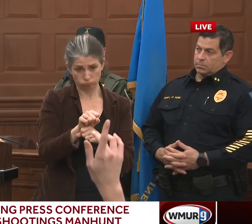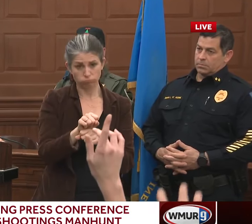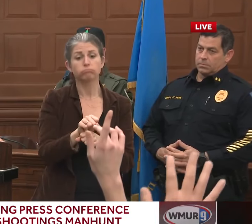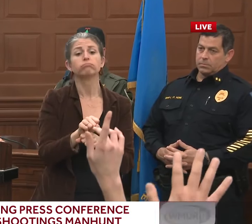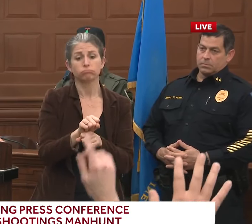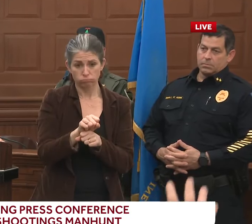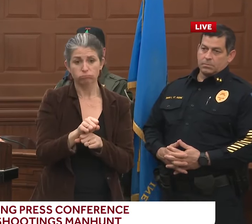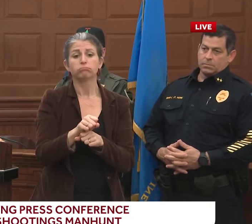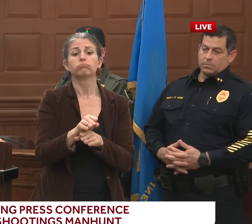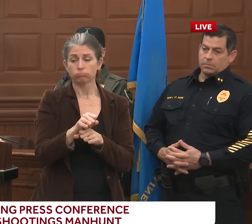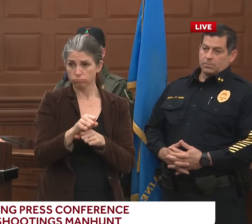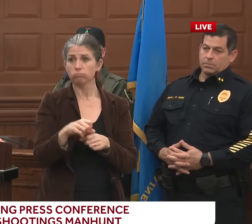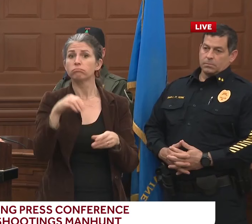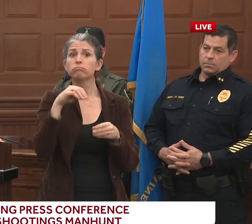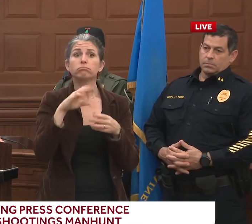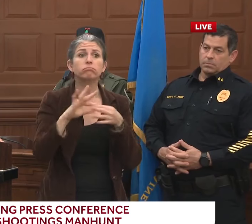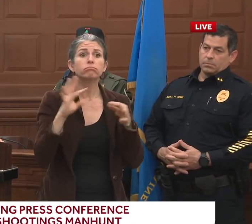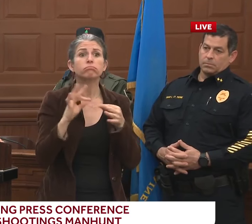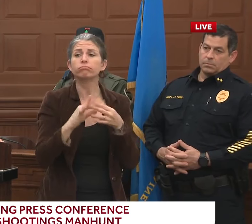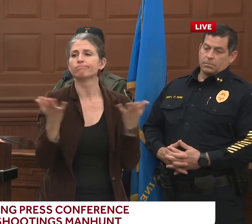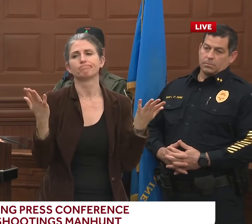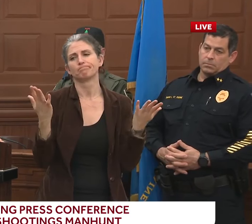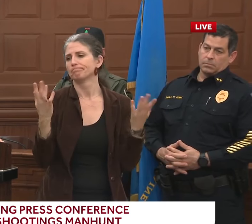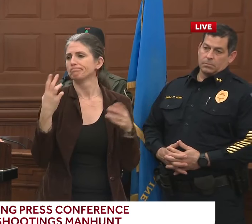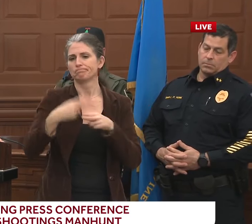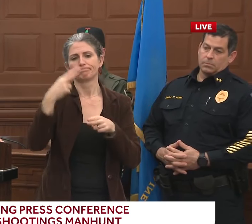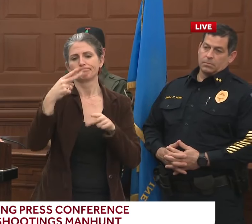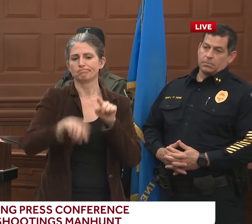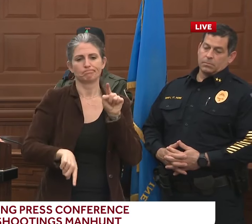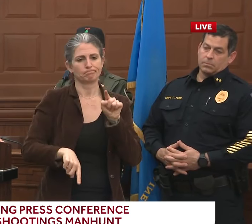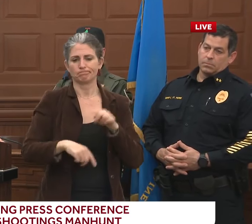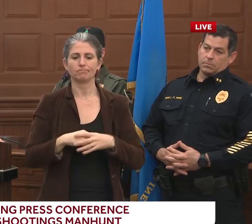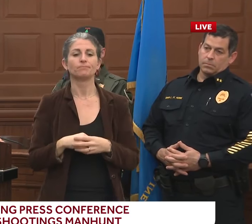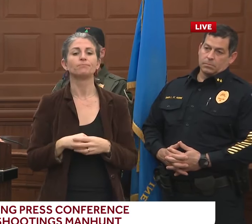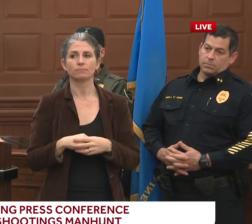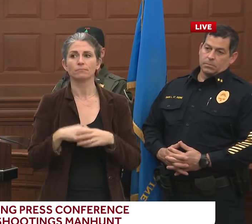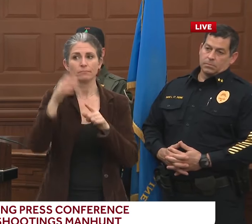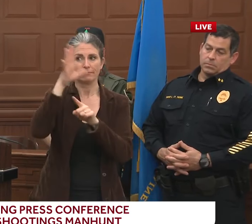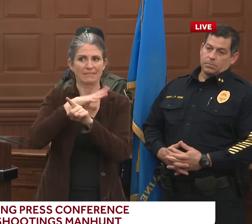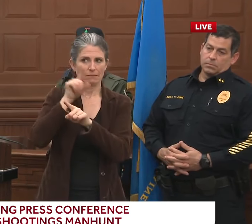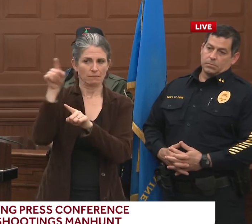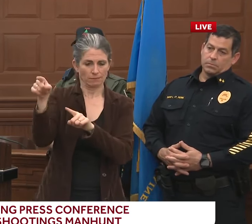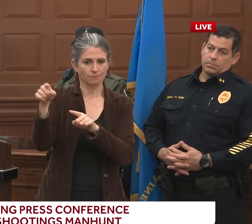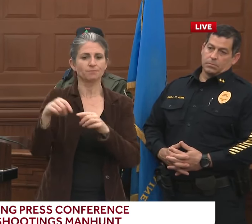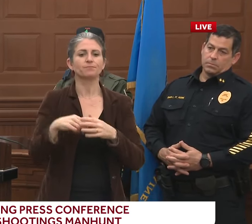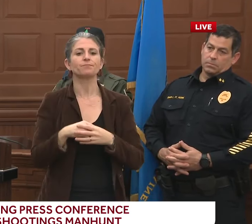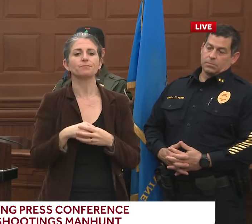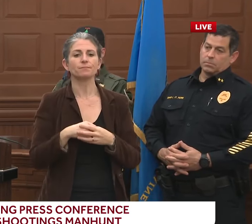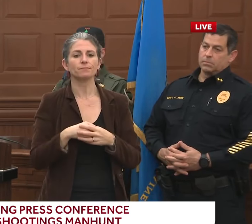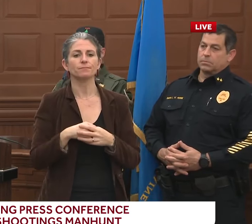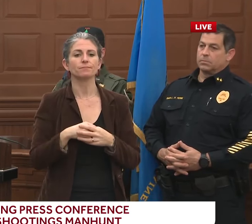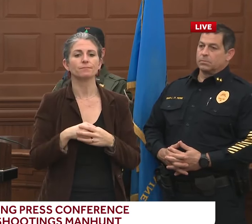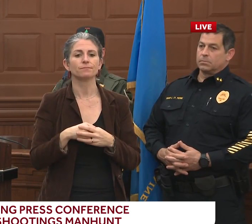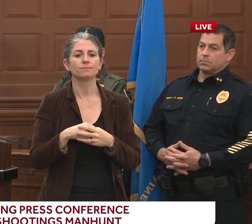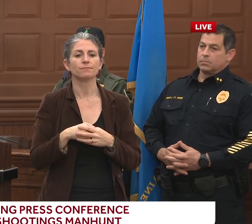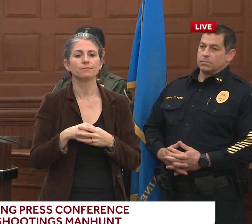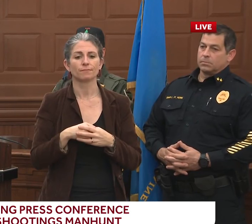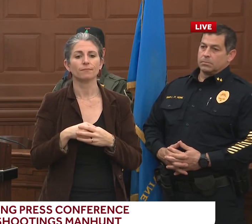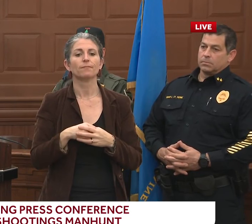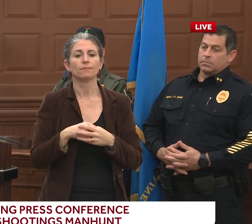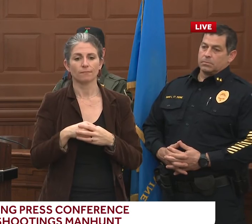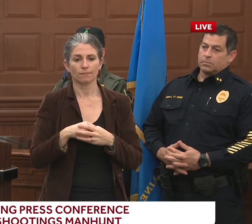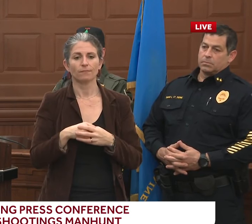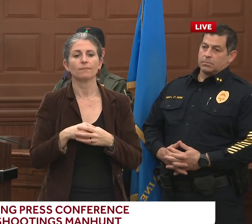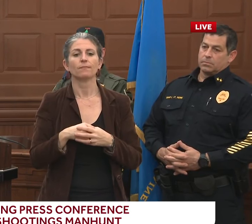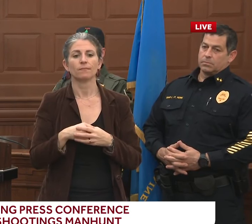it contained. Sir? Sir, you said that the officers of Plain Closed officers who responded addressed the threat, cleared the building. Can you explain